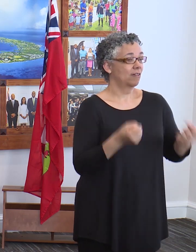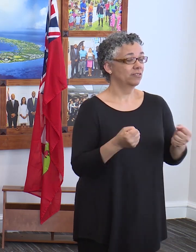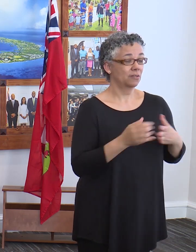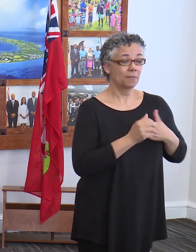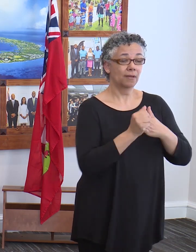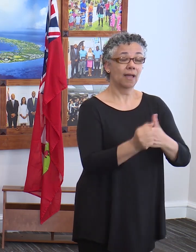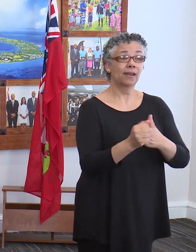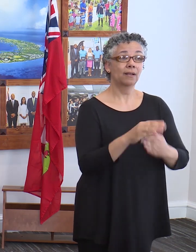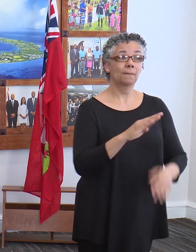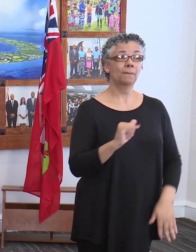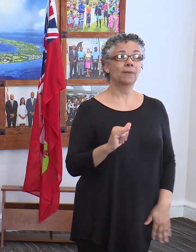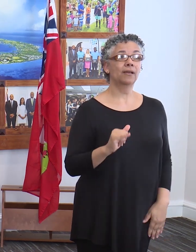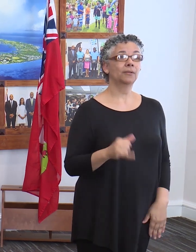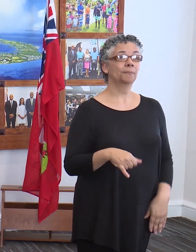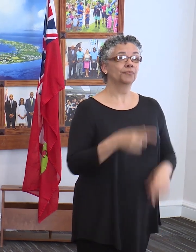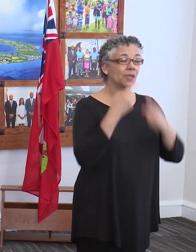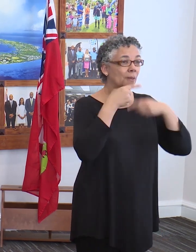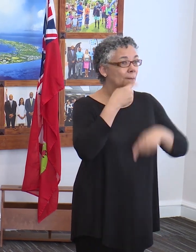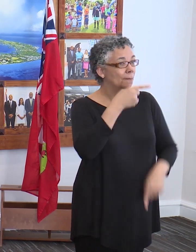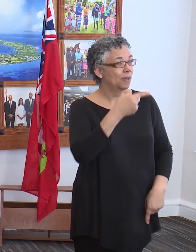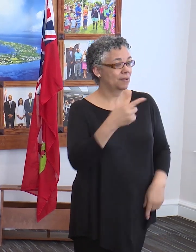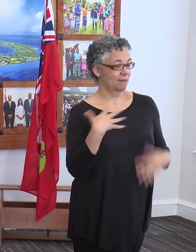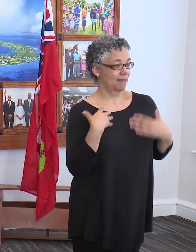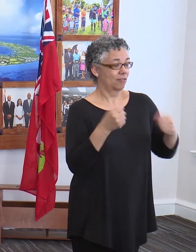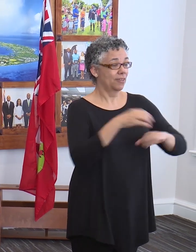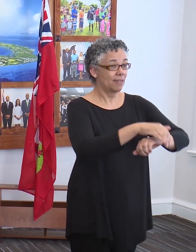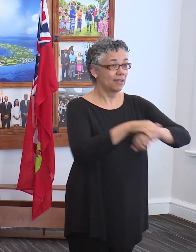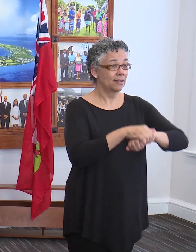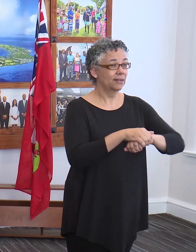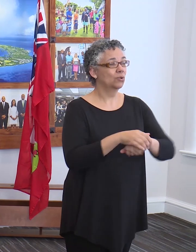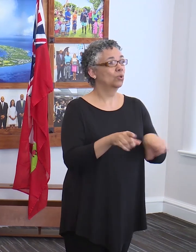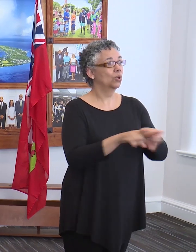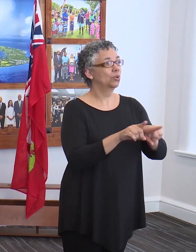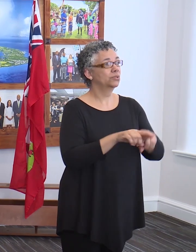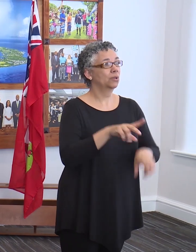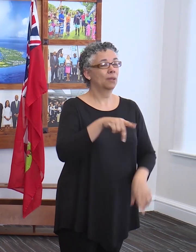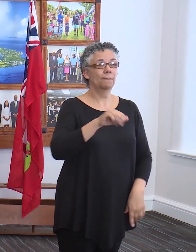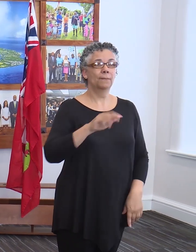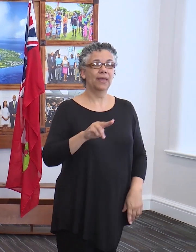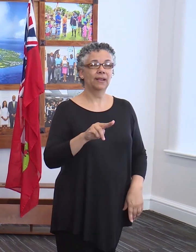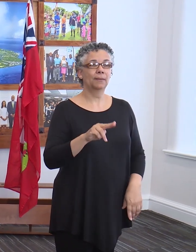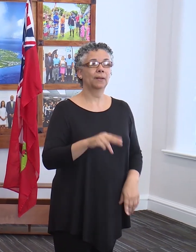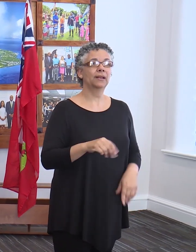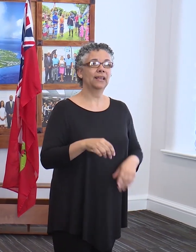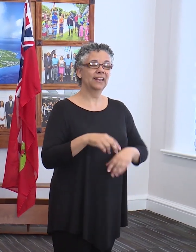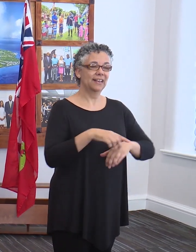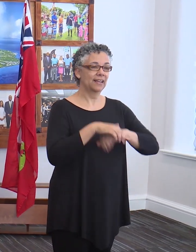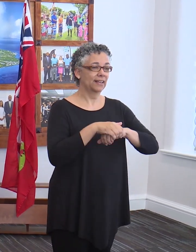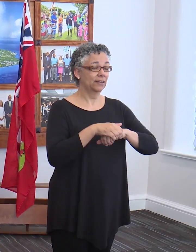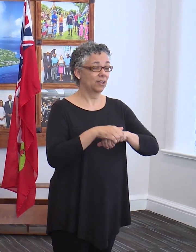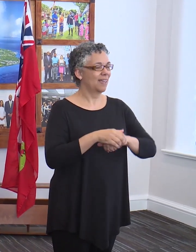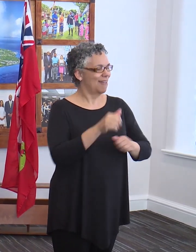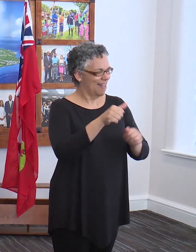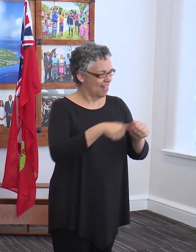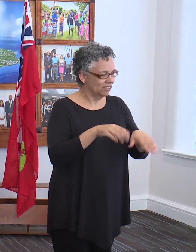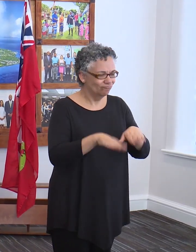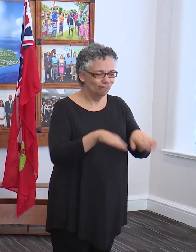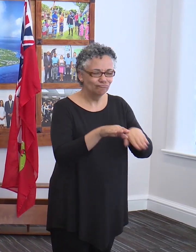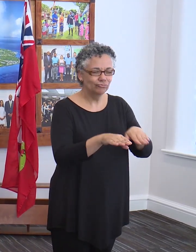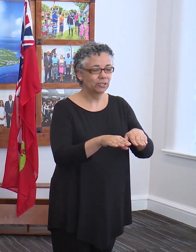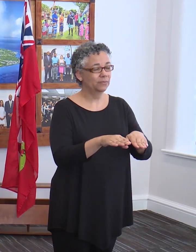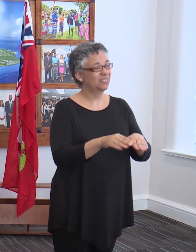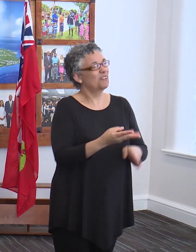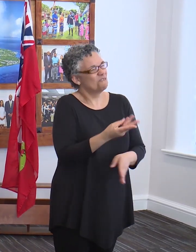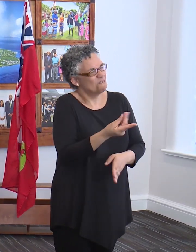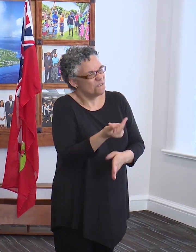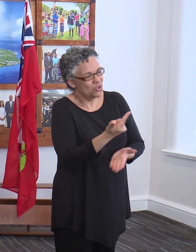and the Pan American Health Organization every step of the way. In the past week we have known or the